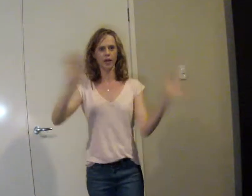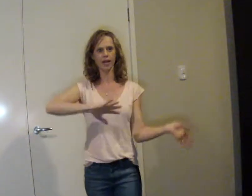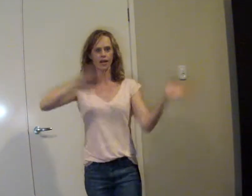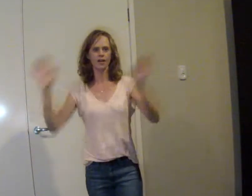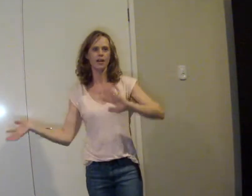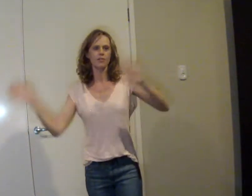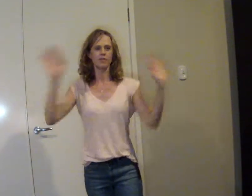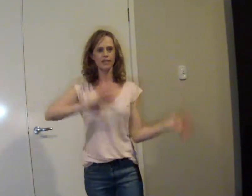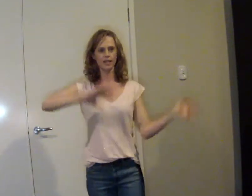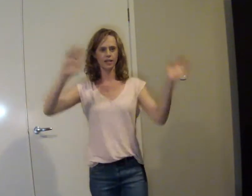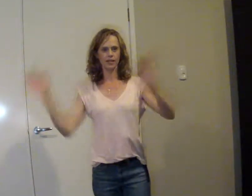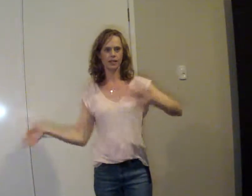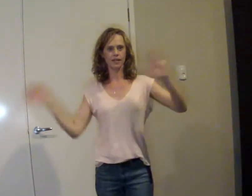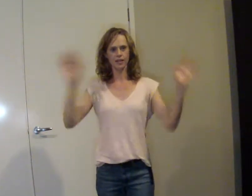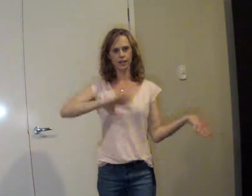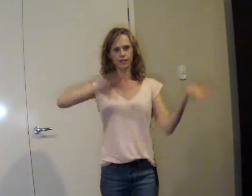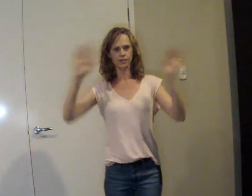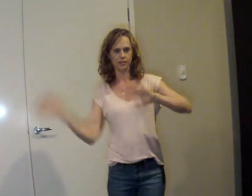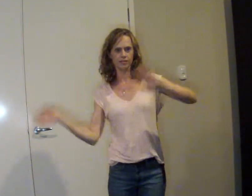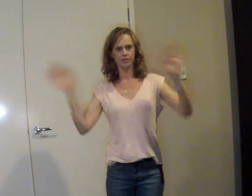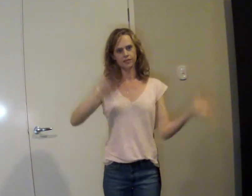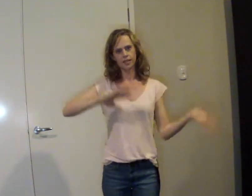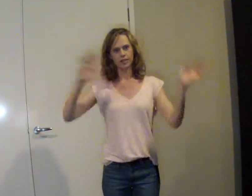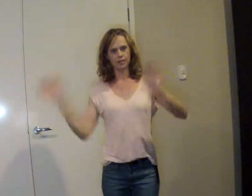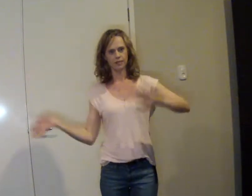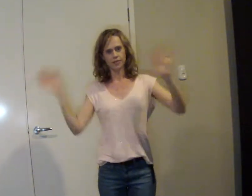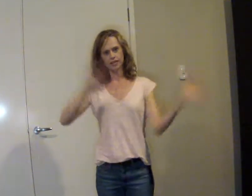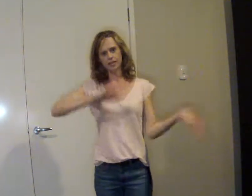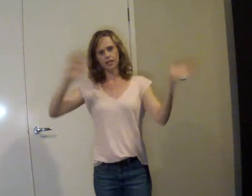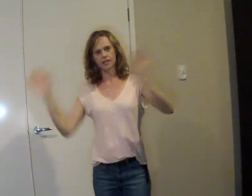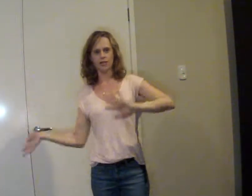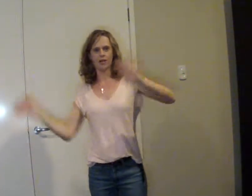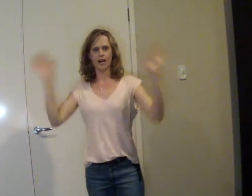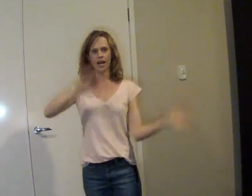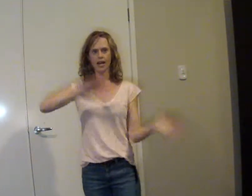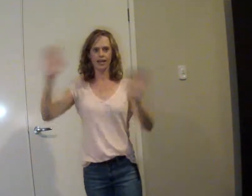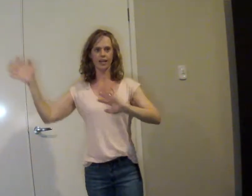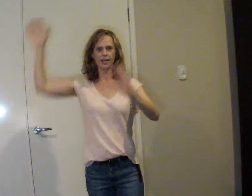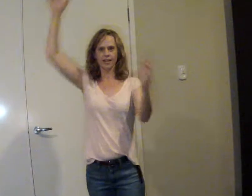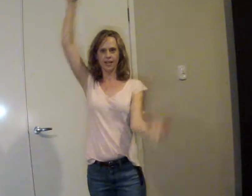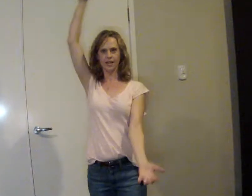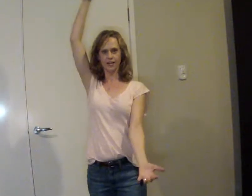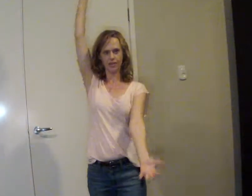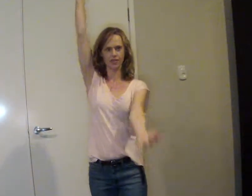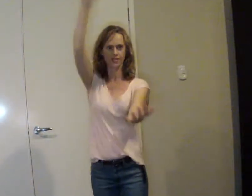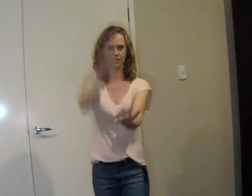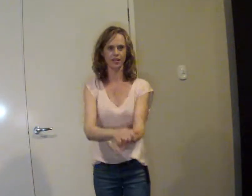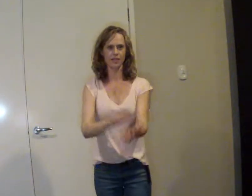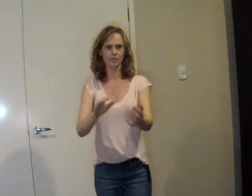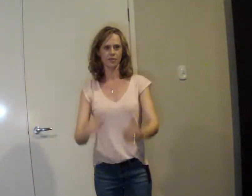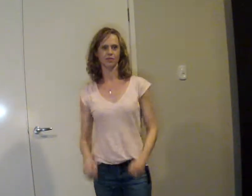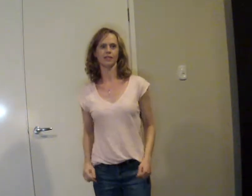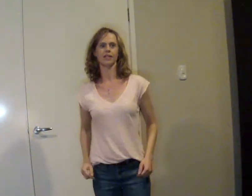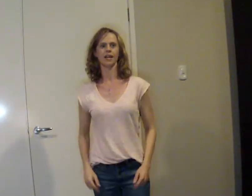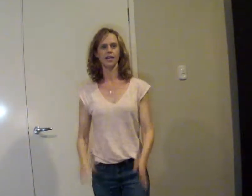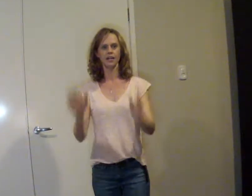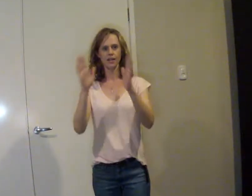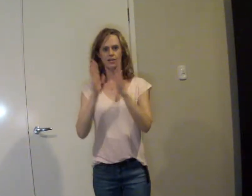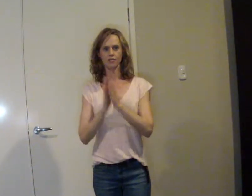I'll see you later Let me see your alligator Don't forget to